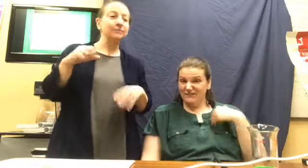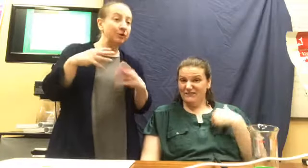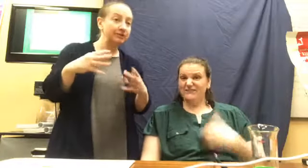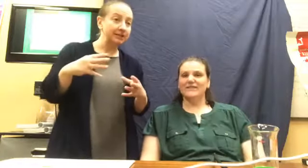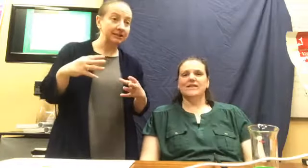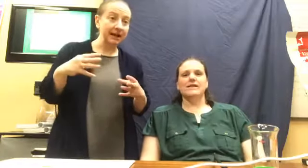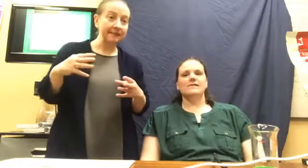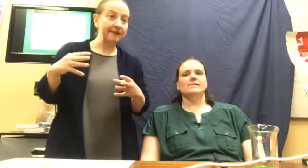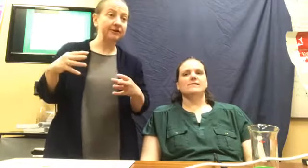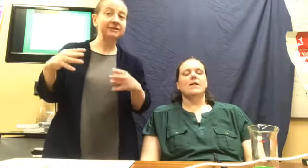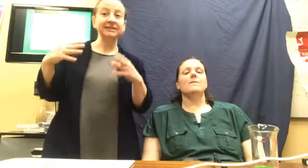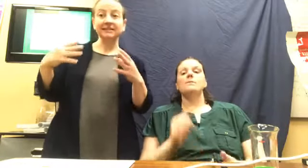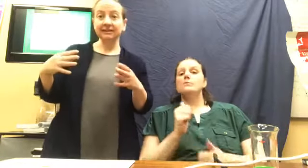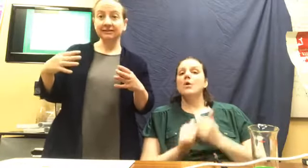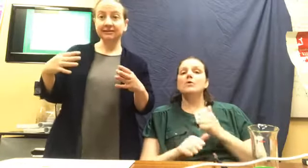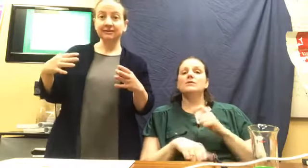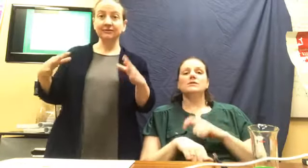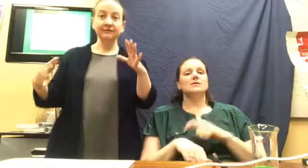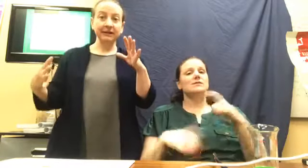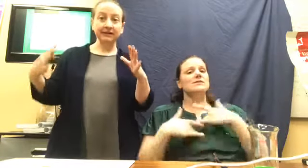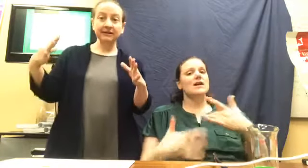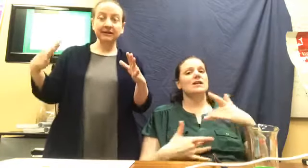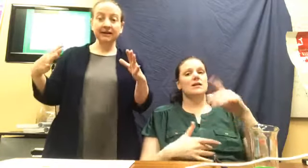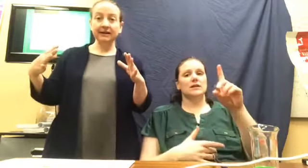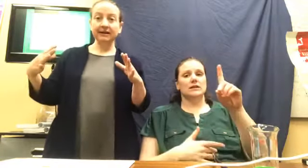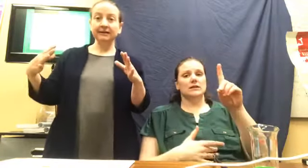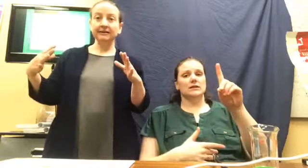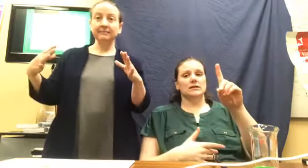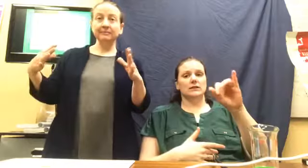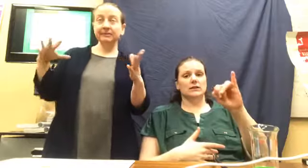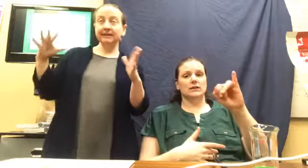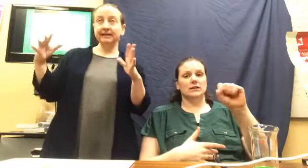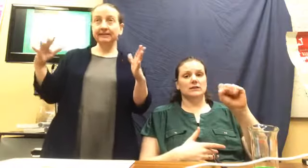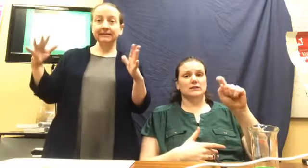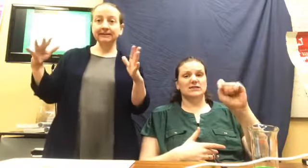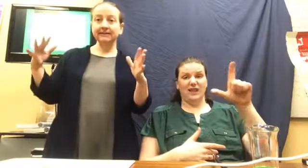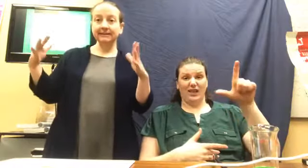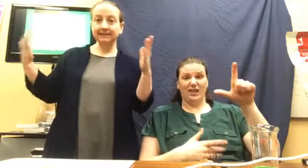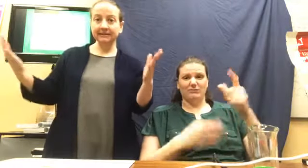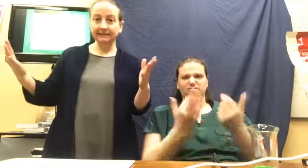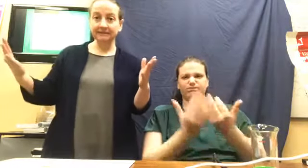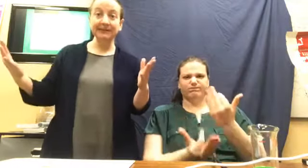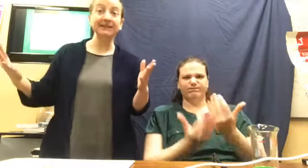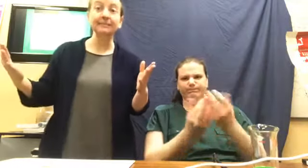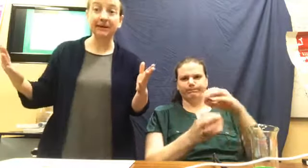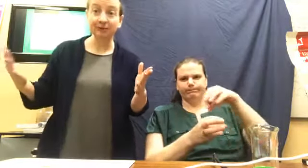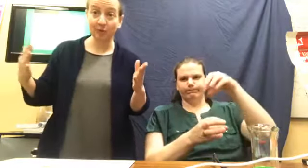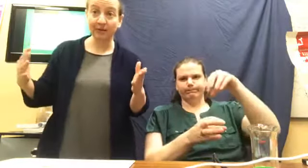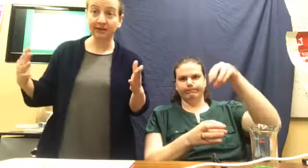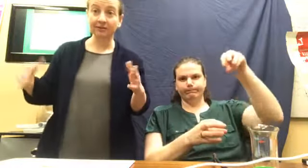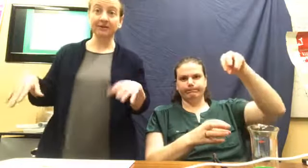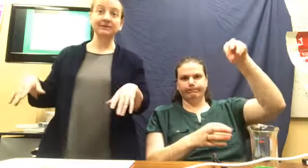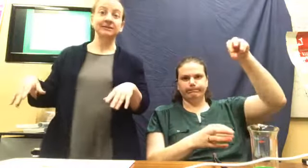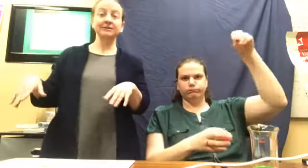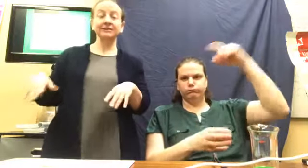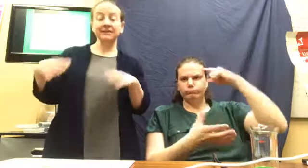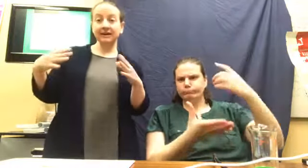most of the time they're distilled through a very, uh, precise system to get the best quality oils. They're just that